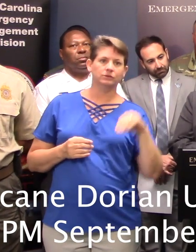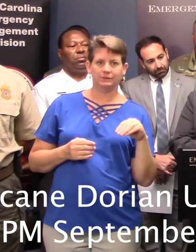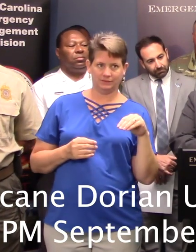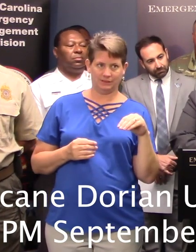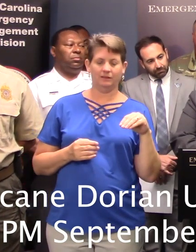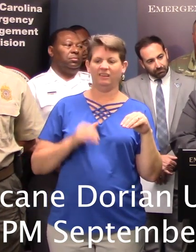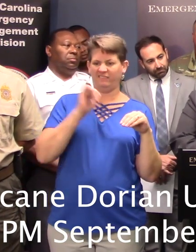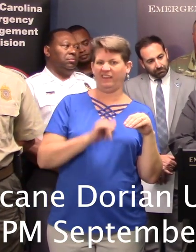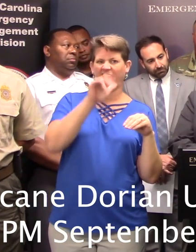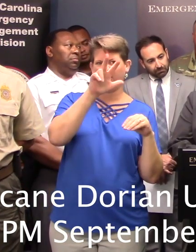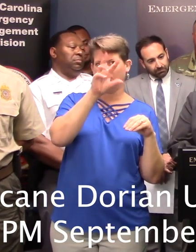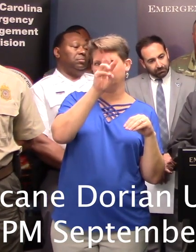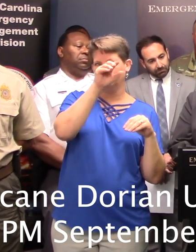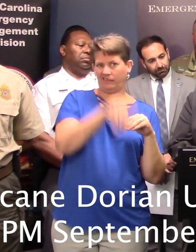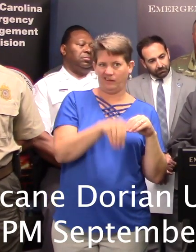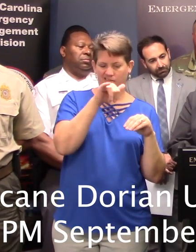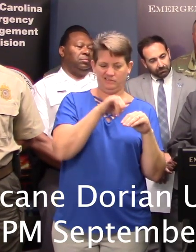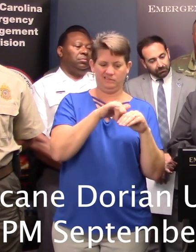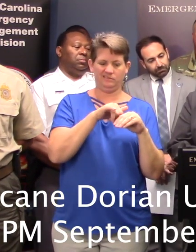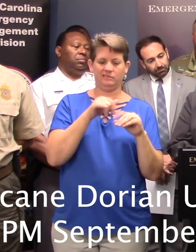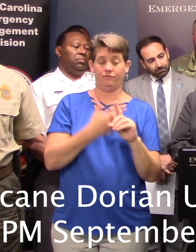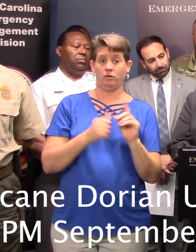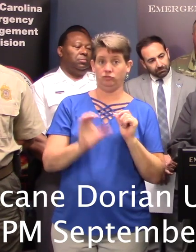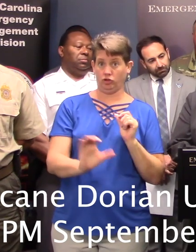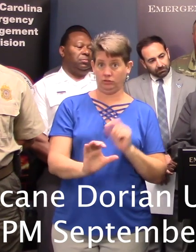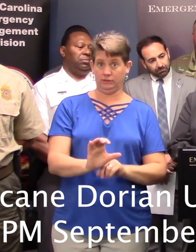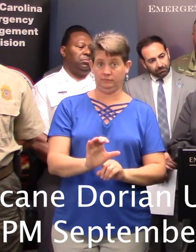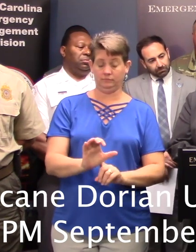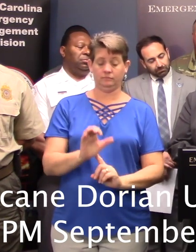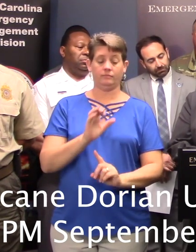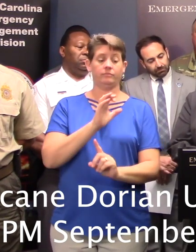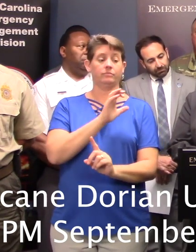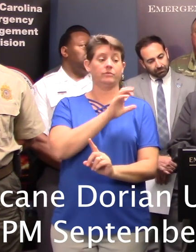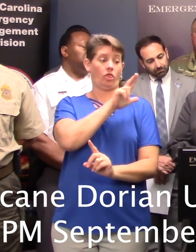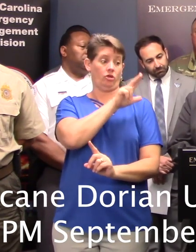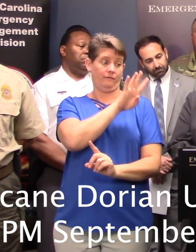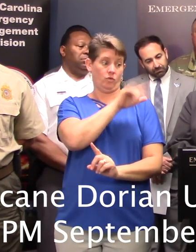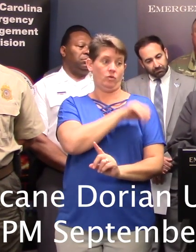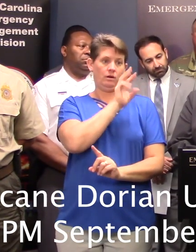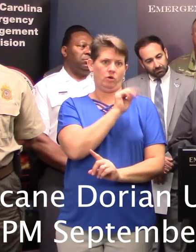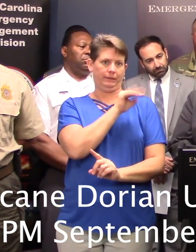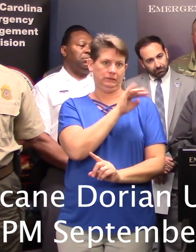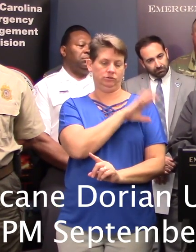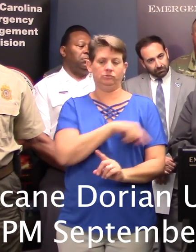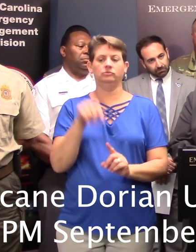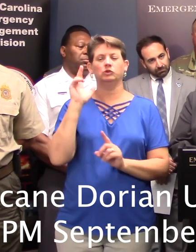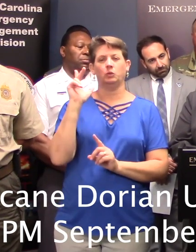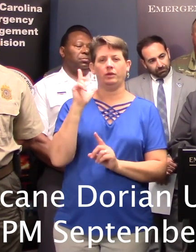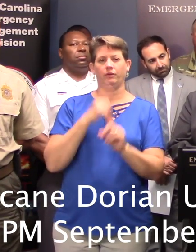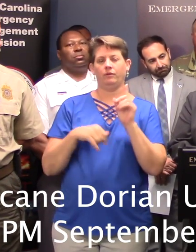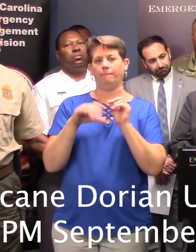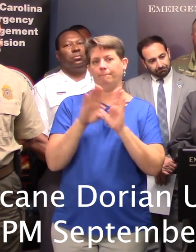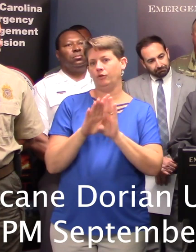Of that 360,000 is attributed to the Charleston region, 34 percent to the Myrtle Beach region, and 23 percent